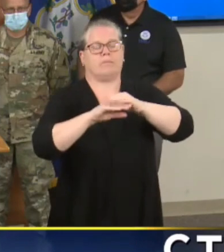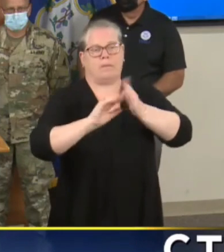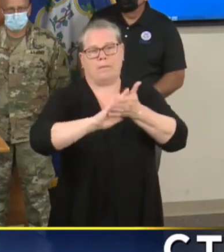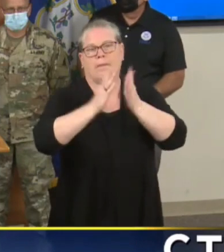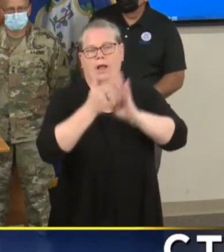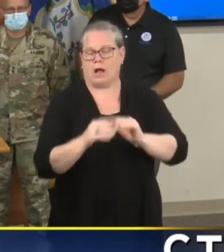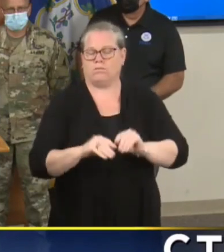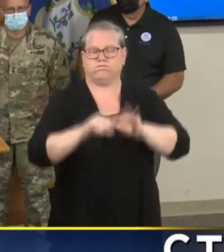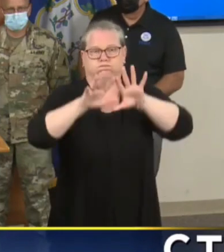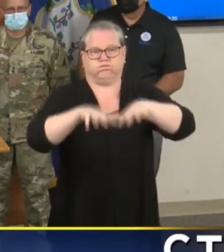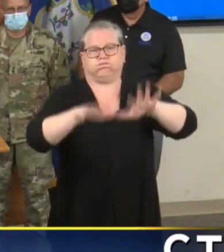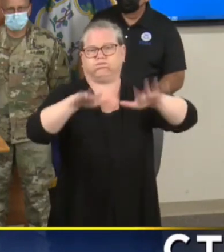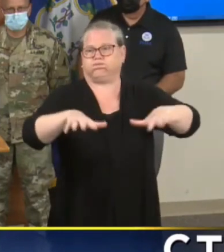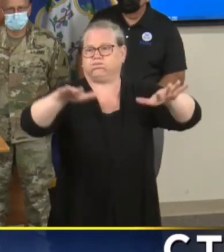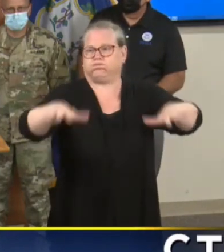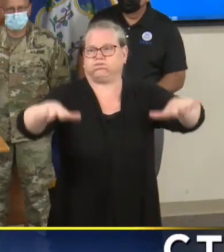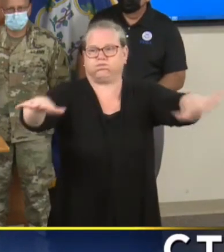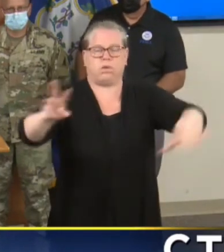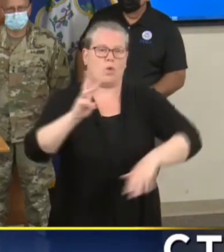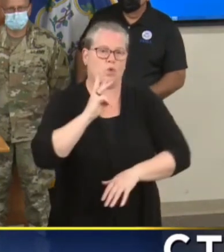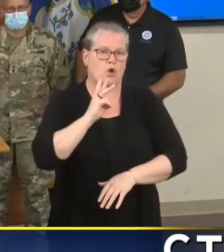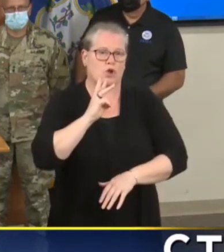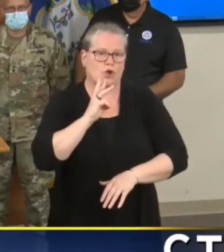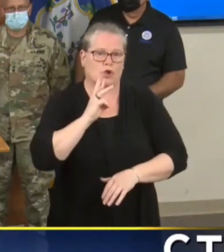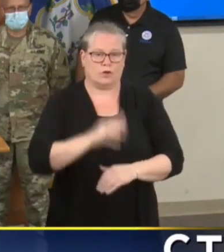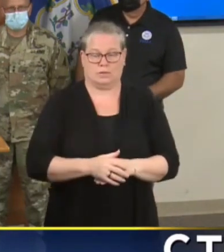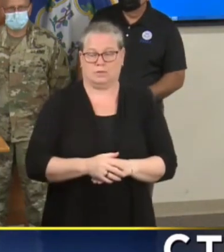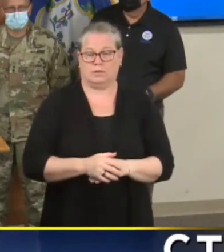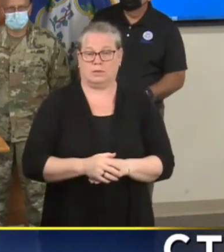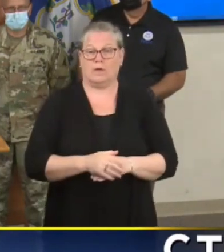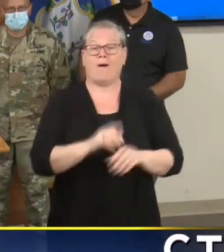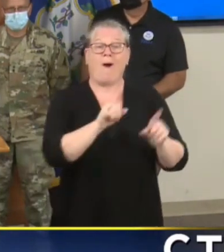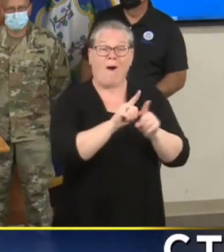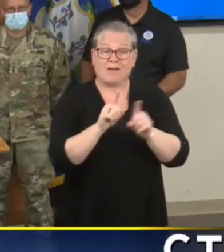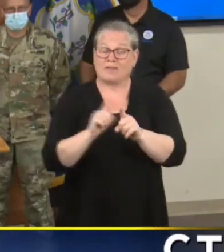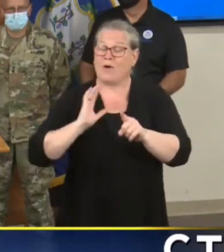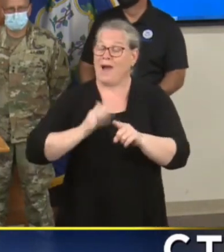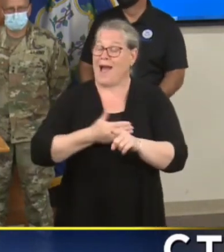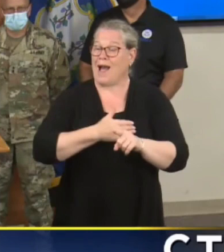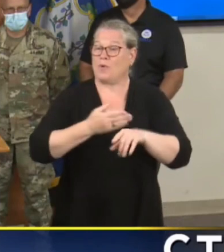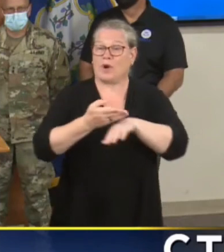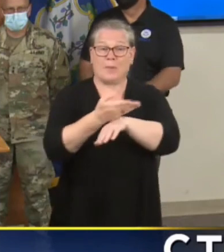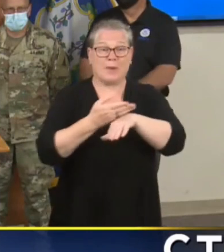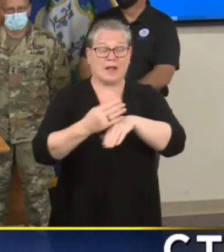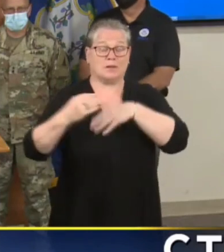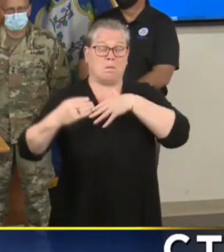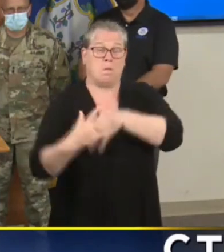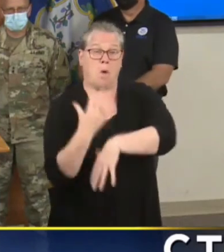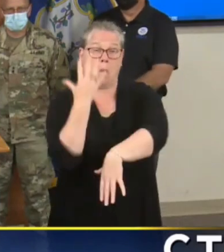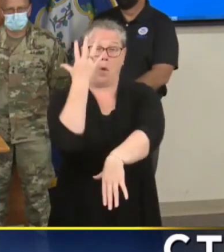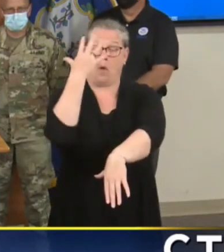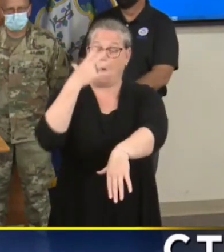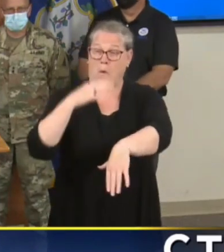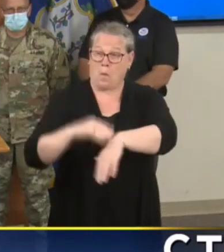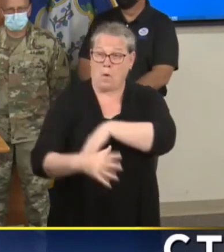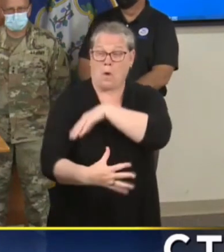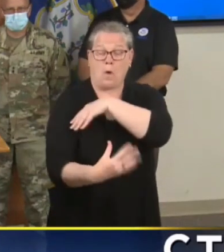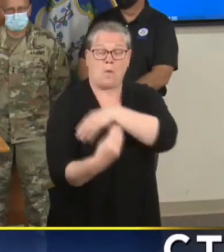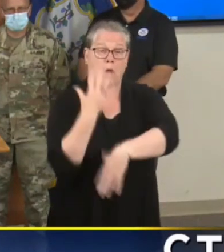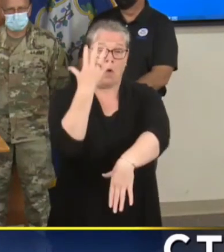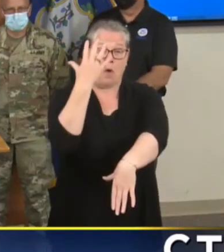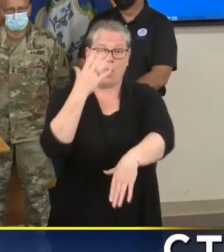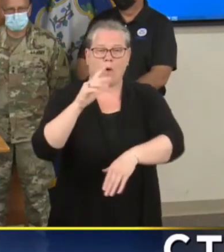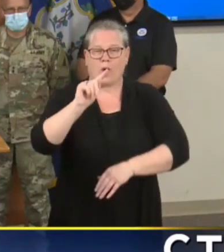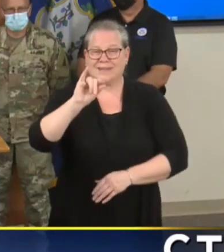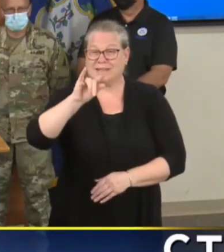have an astronomical tide. I mean astronomical in the sense that we have a very full moon the highest tides you can have.